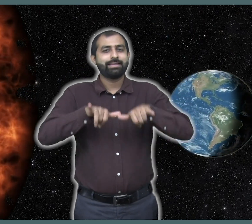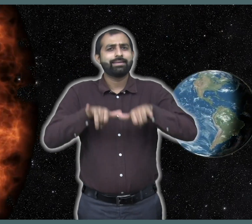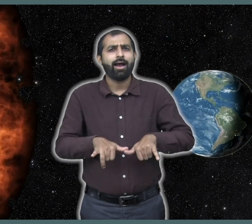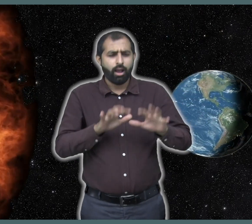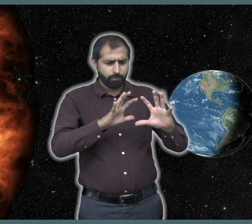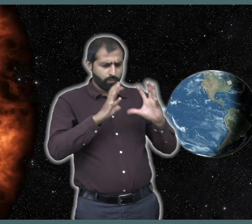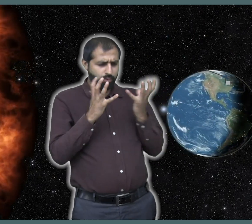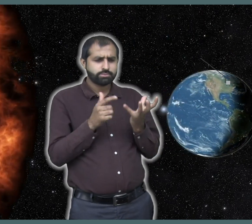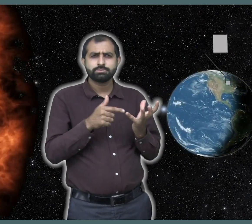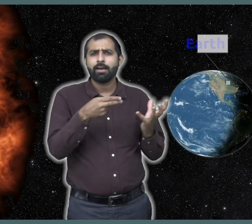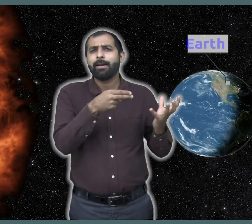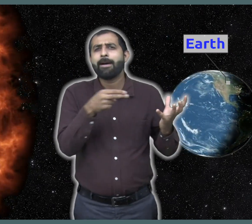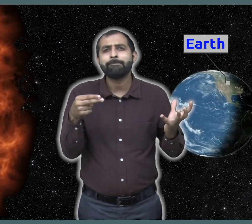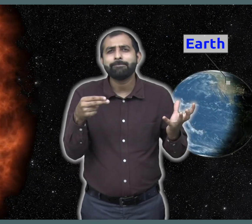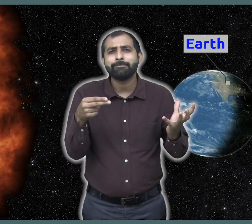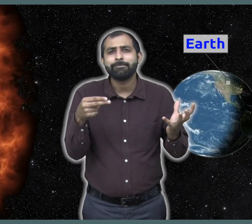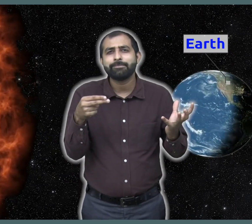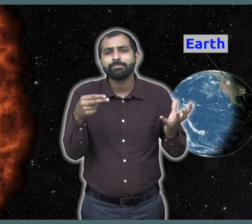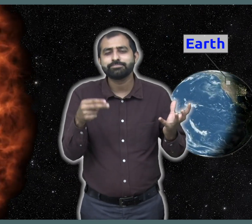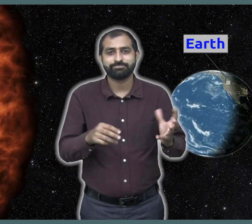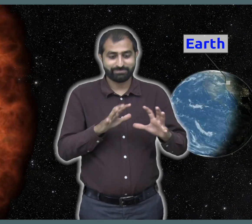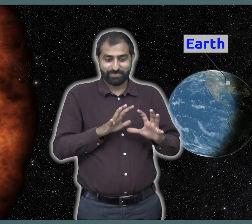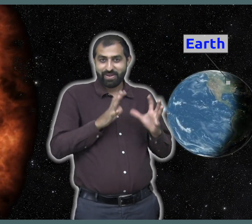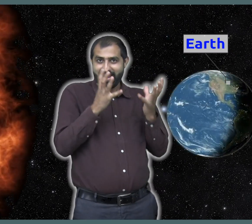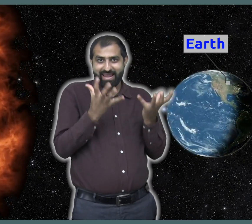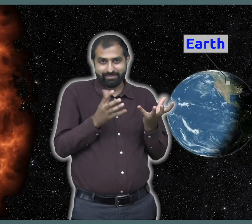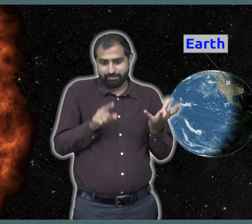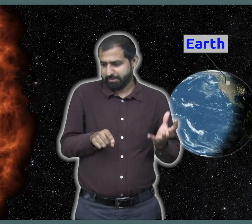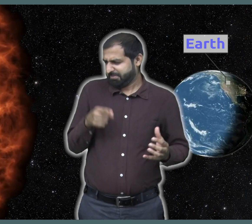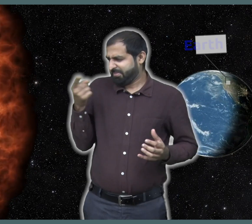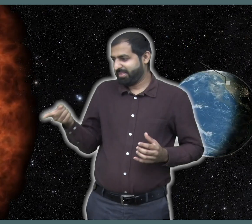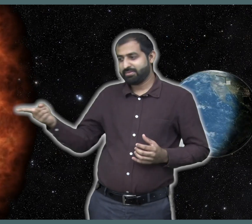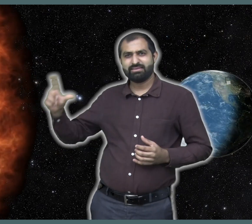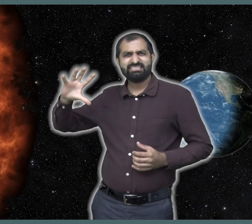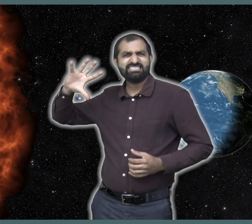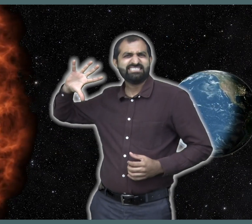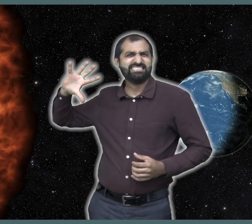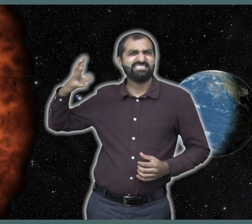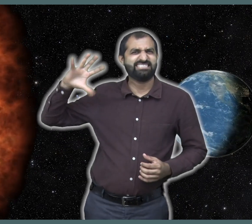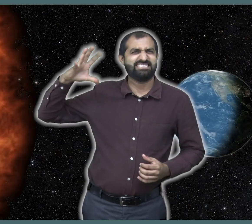Here you can see our planet earth and the sun.